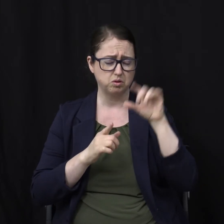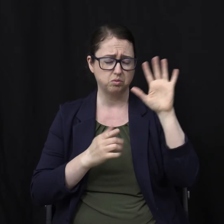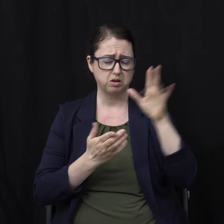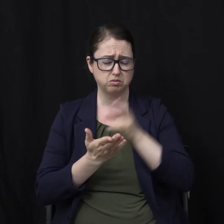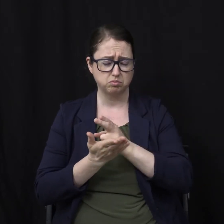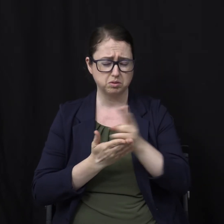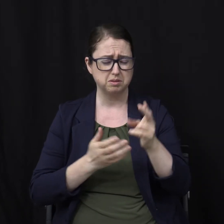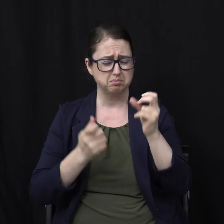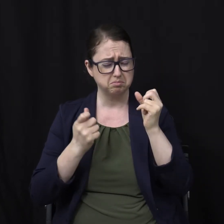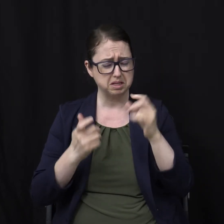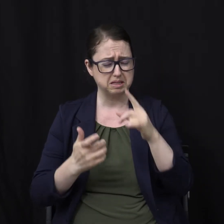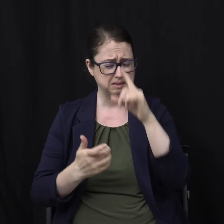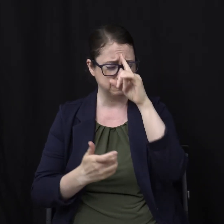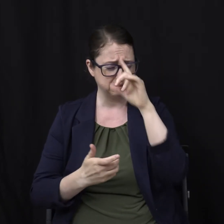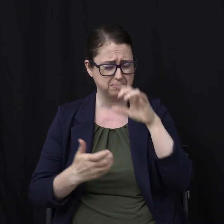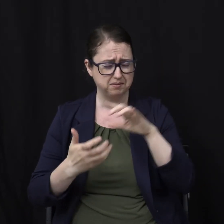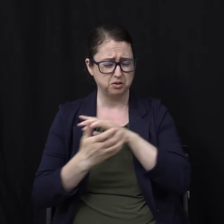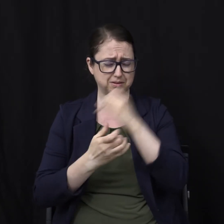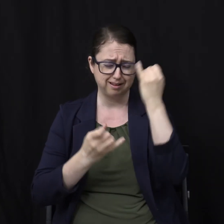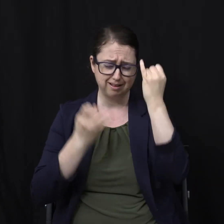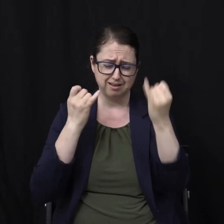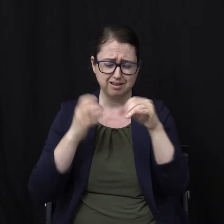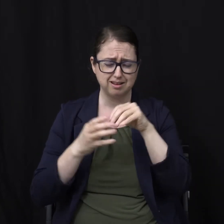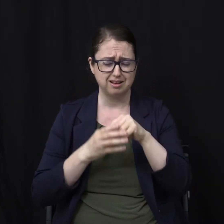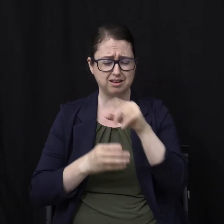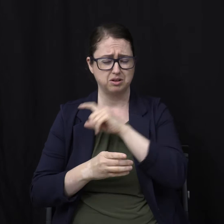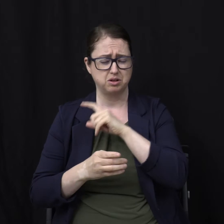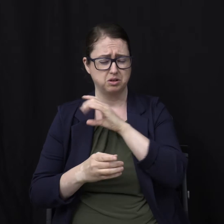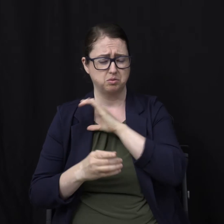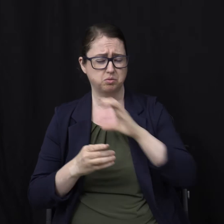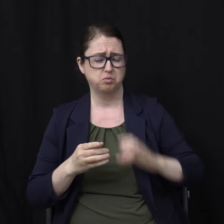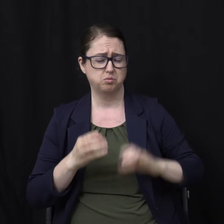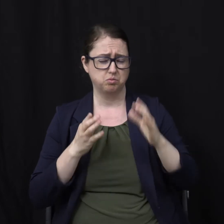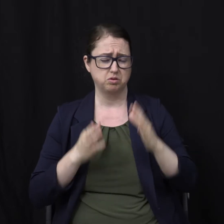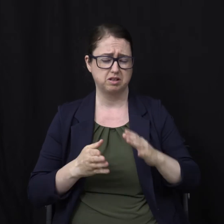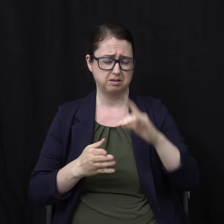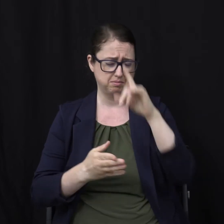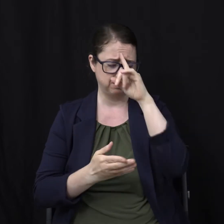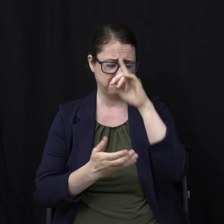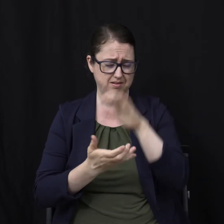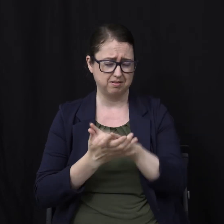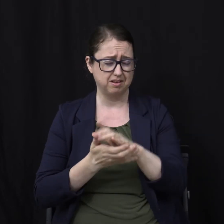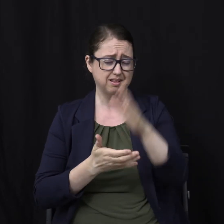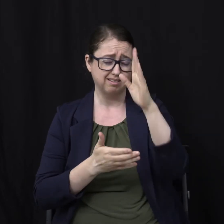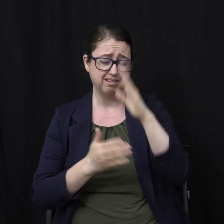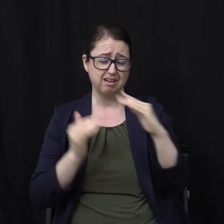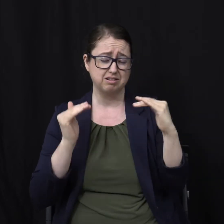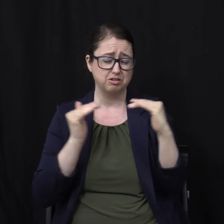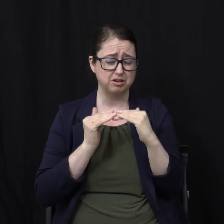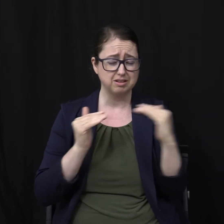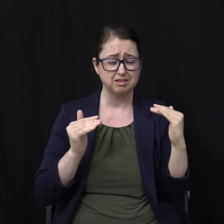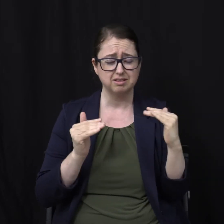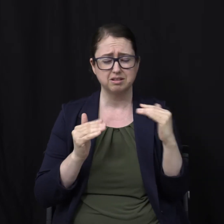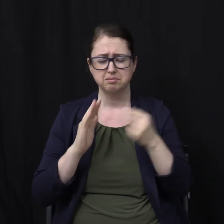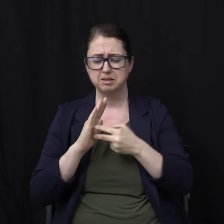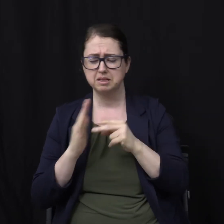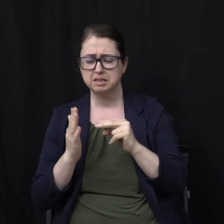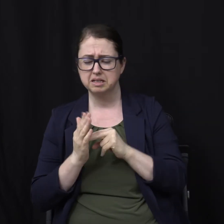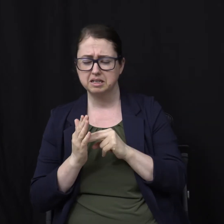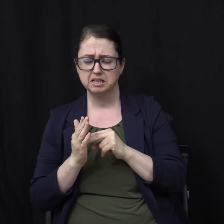many confused ideas in Christianity today About, well, God of justice And what does it mean, the